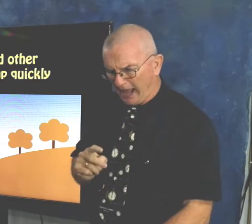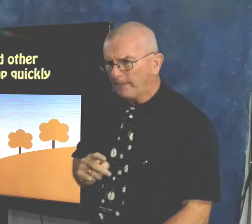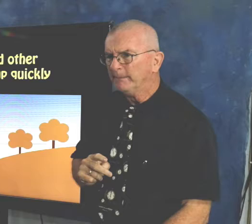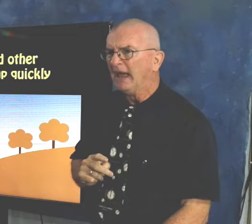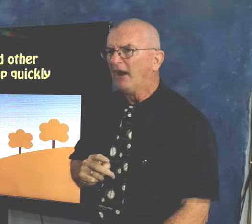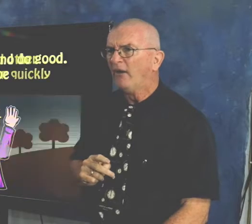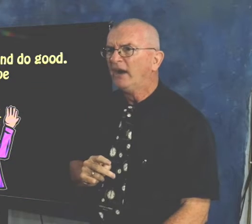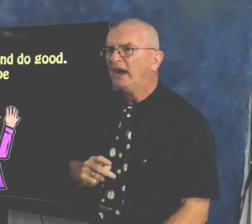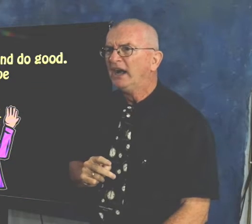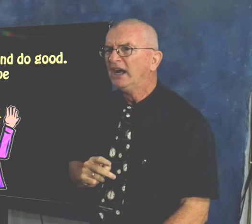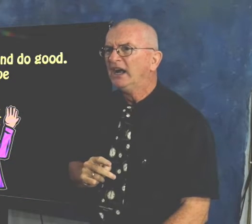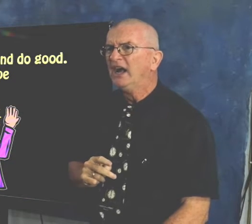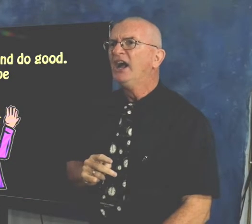So let's see what happens now.